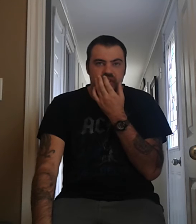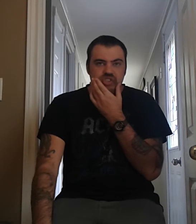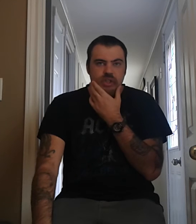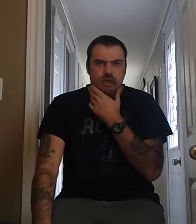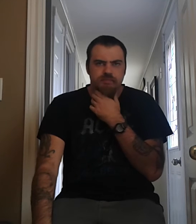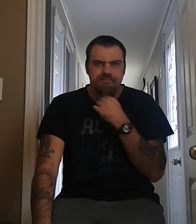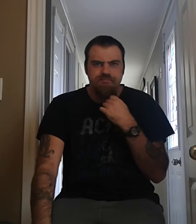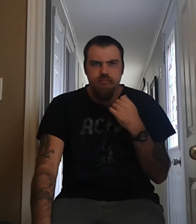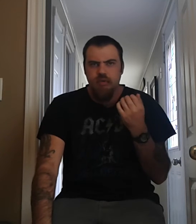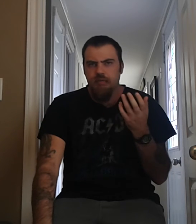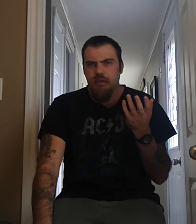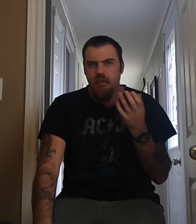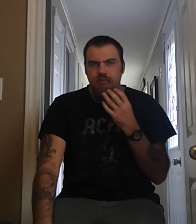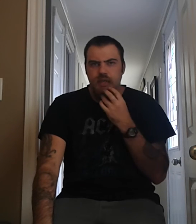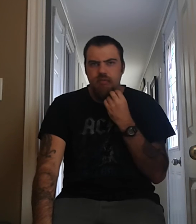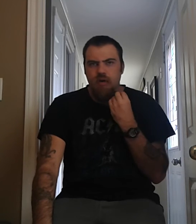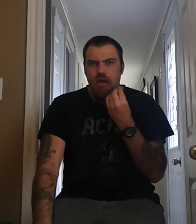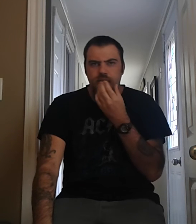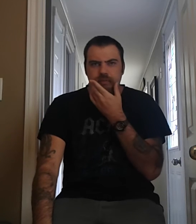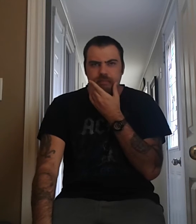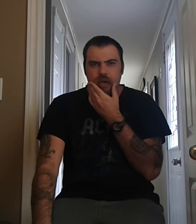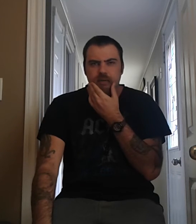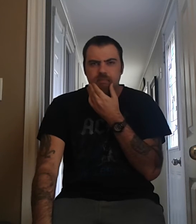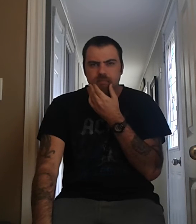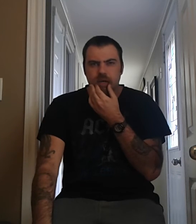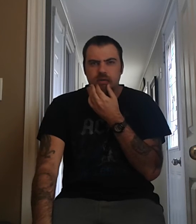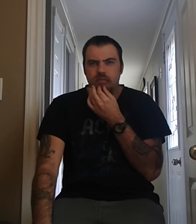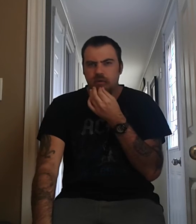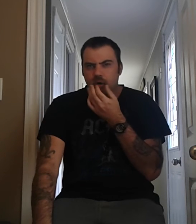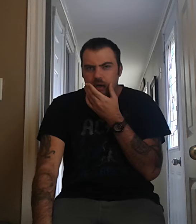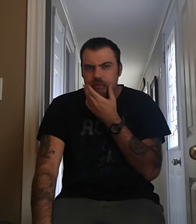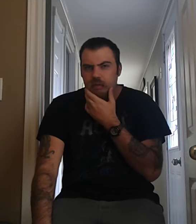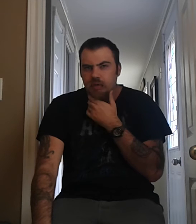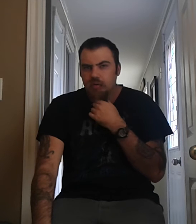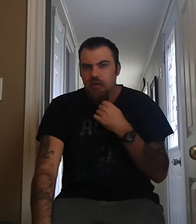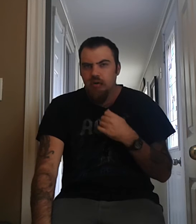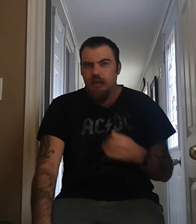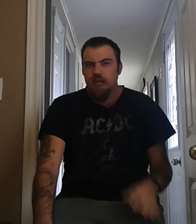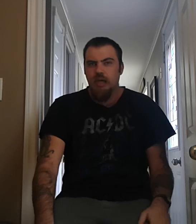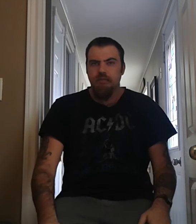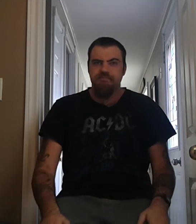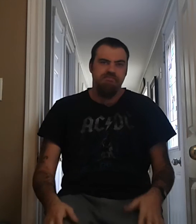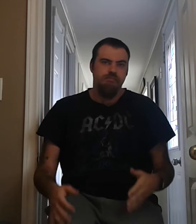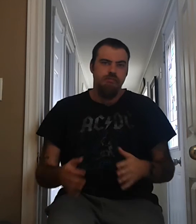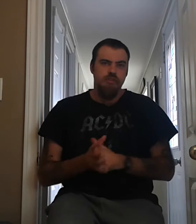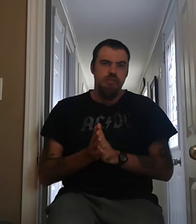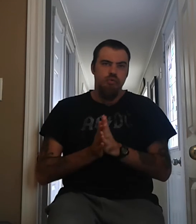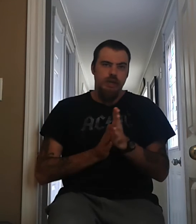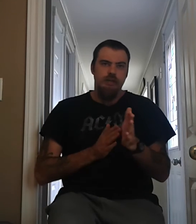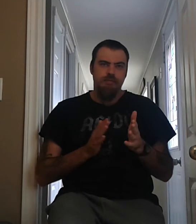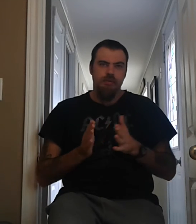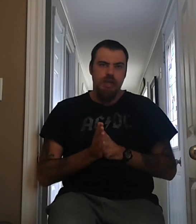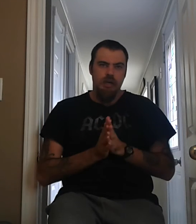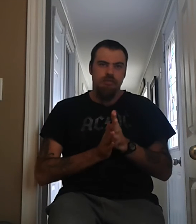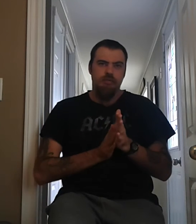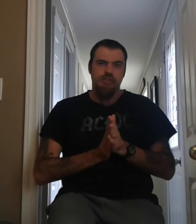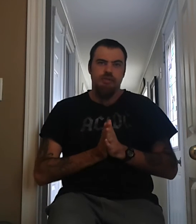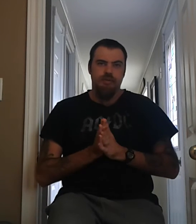which, um, probably, uh, Mick Ralph's, I might have wrote, I think he might have wrote it, Ready for Love, which was